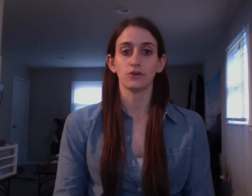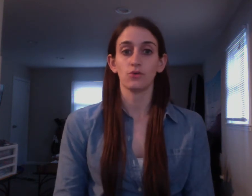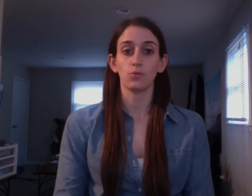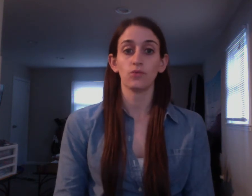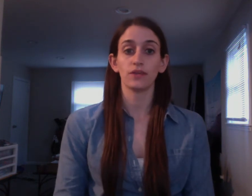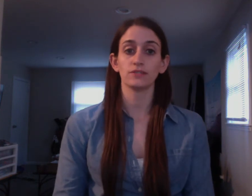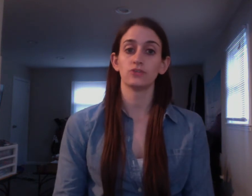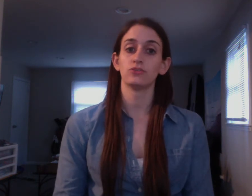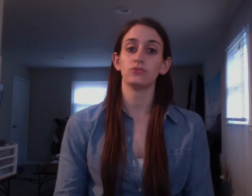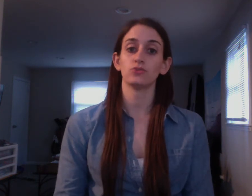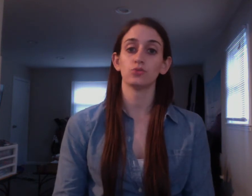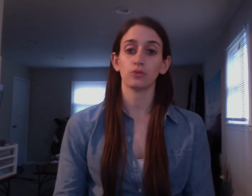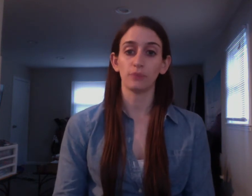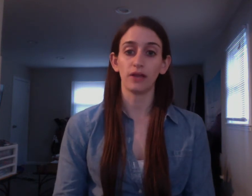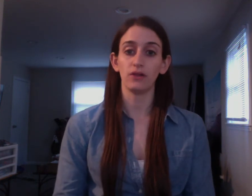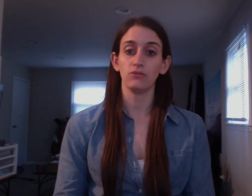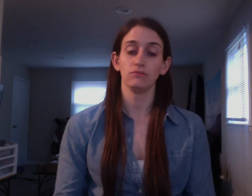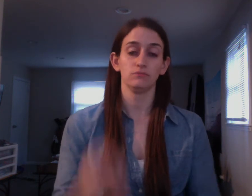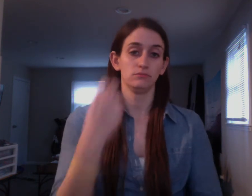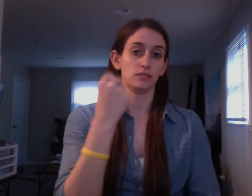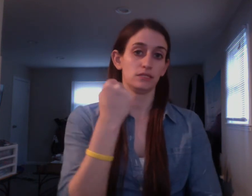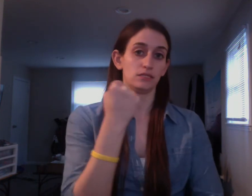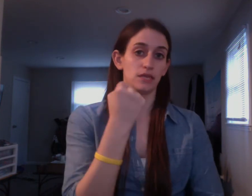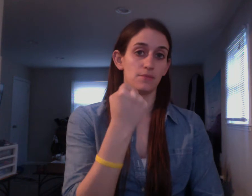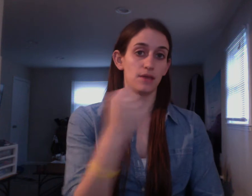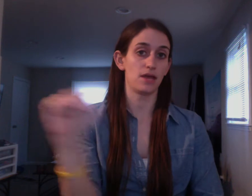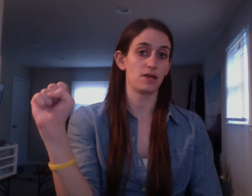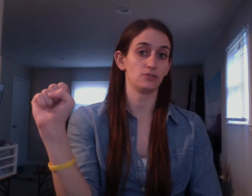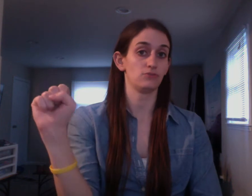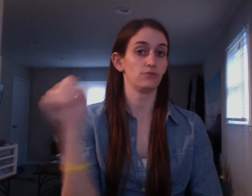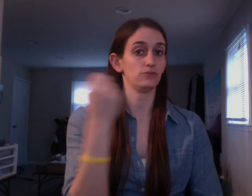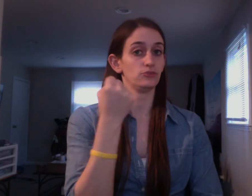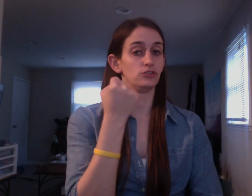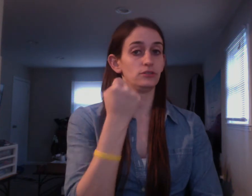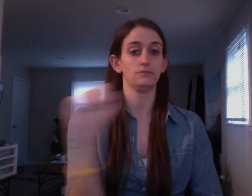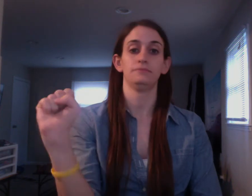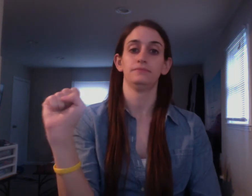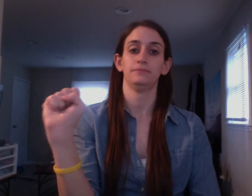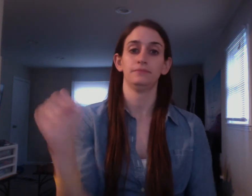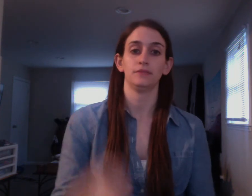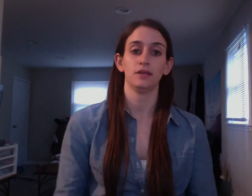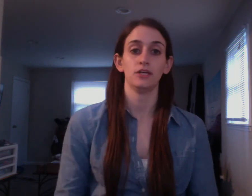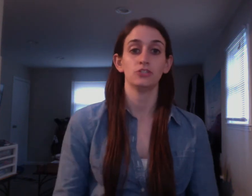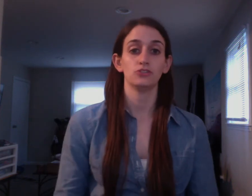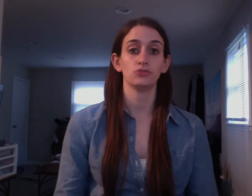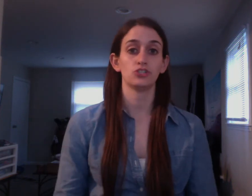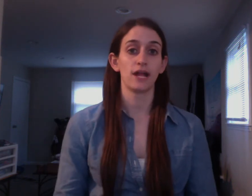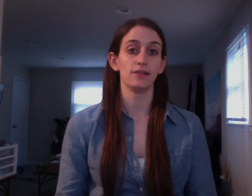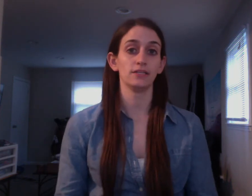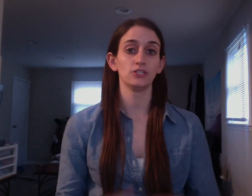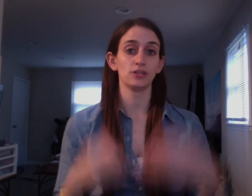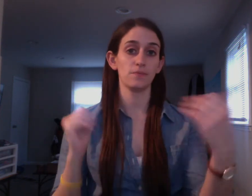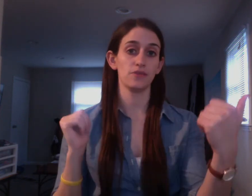things that you do, you rebel, that's the same as a revolution. To challenge something,